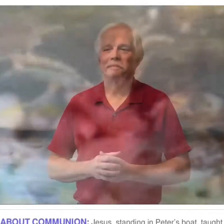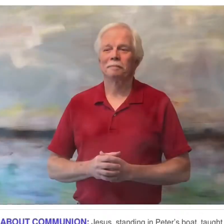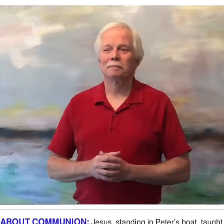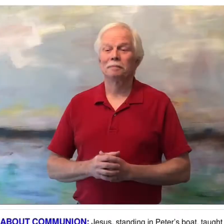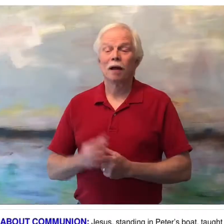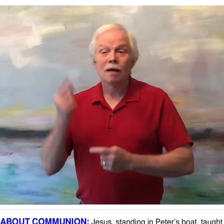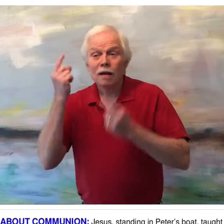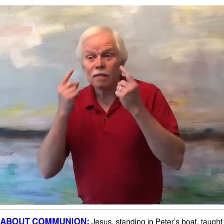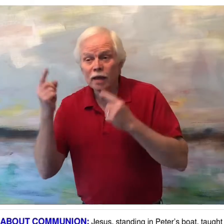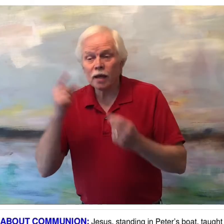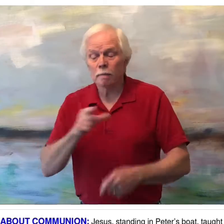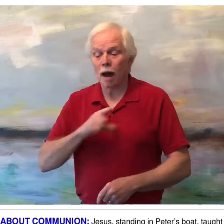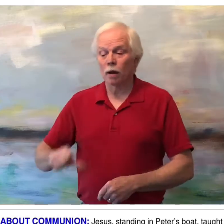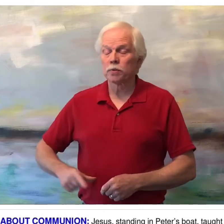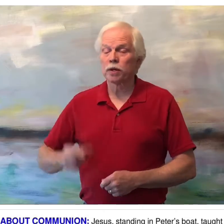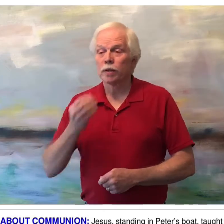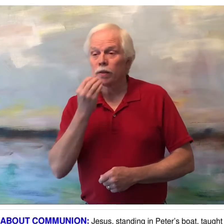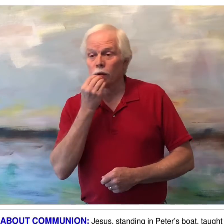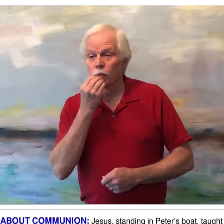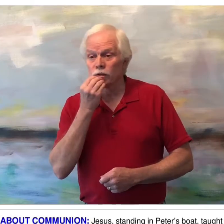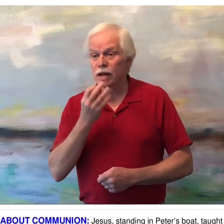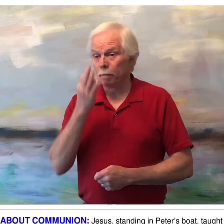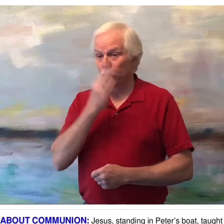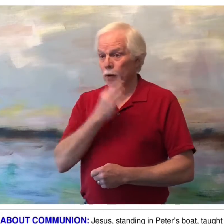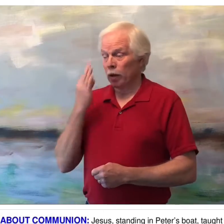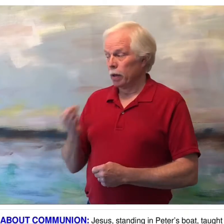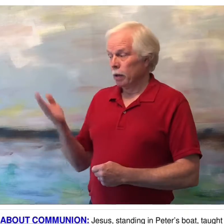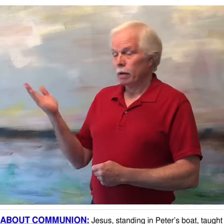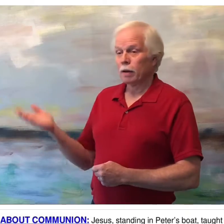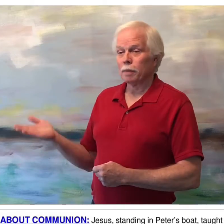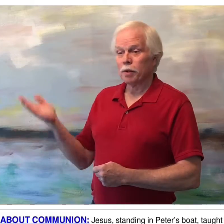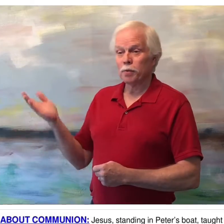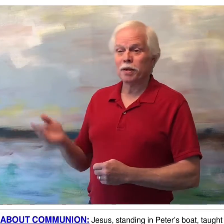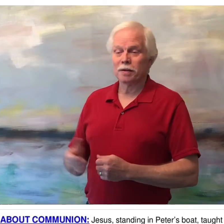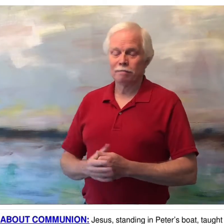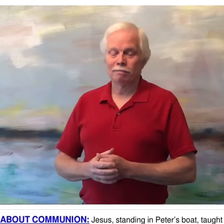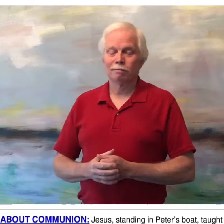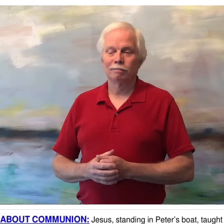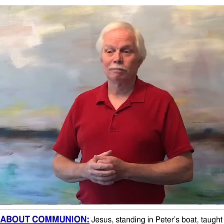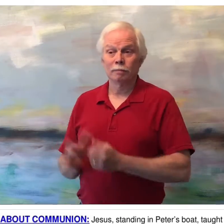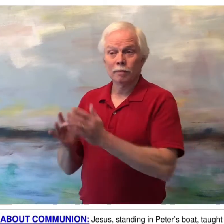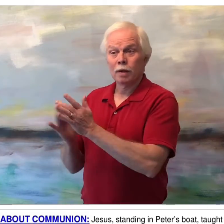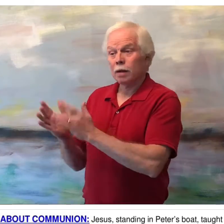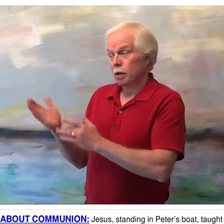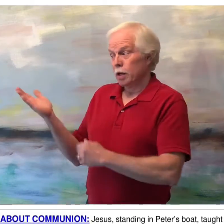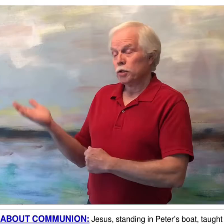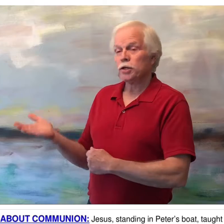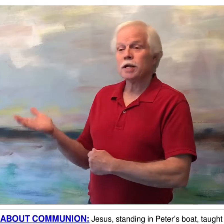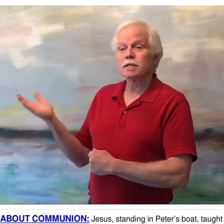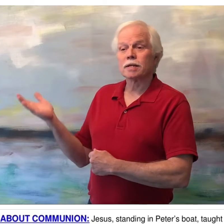Thinking about the Lord's Supper, communion. Jesus,